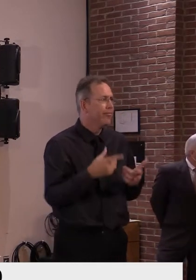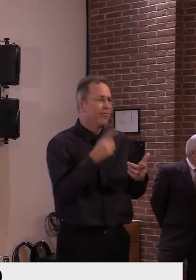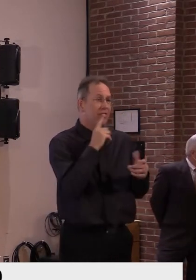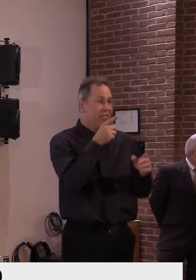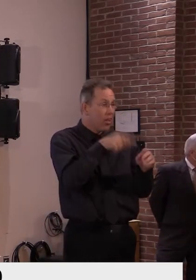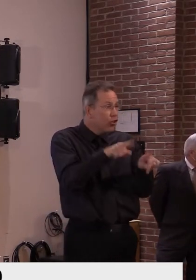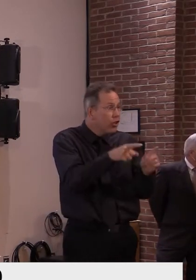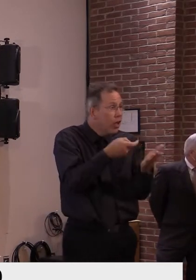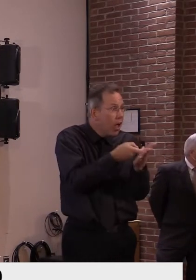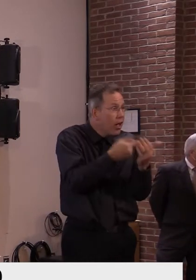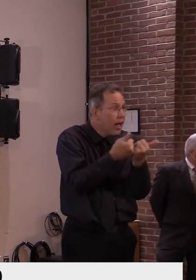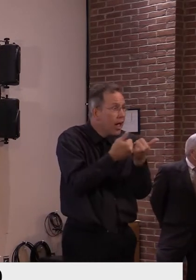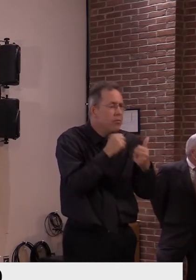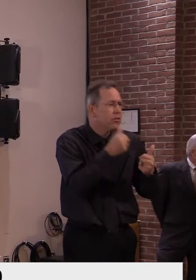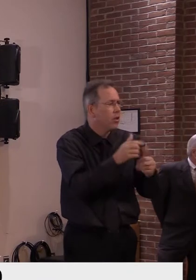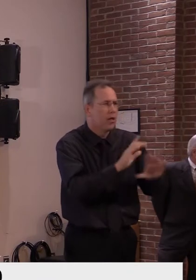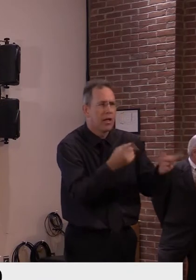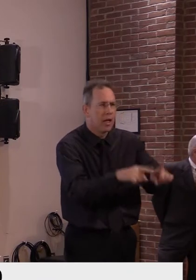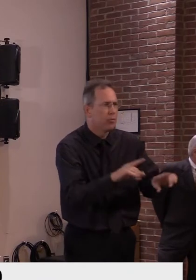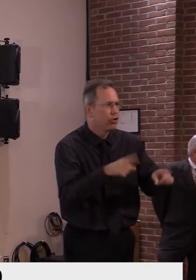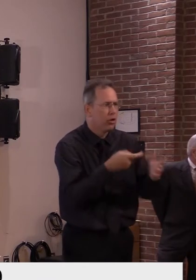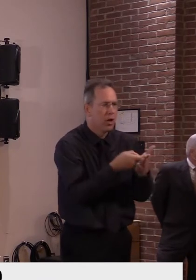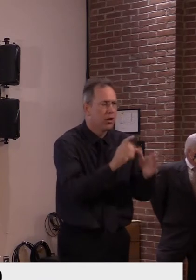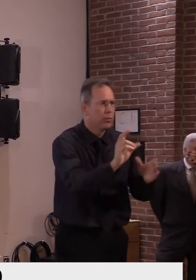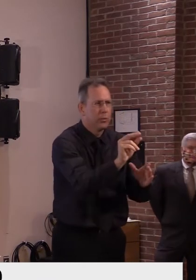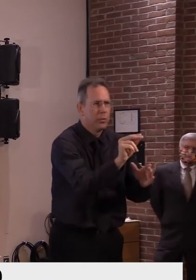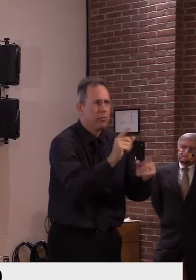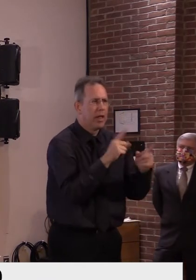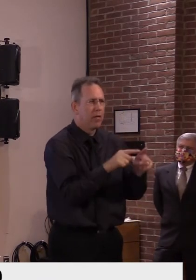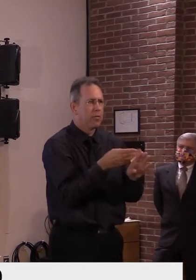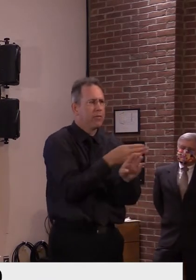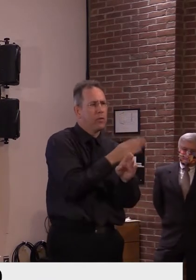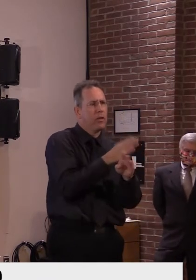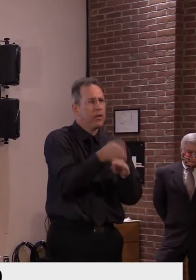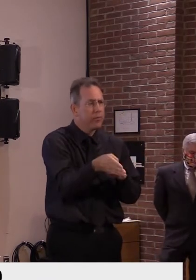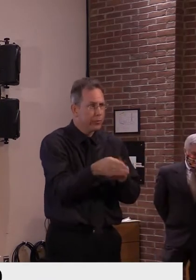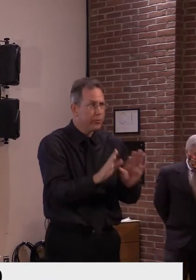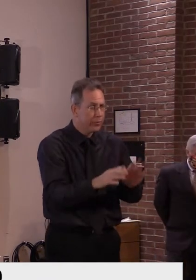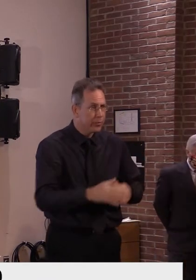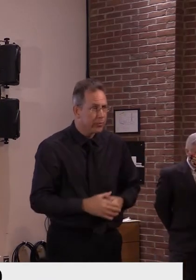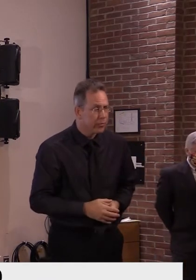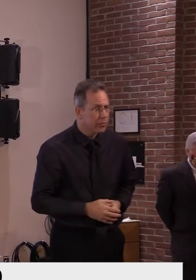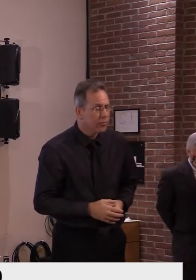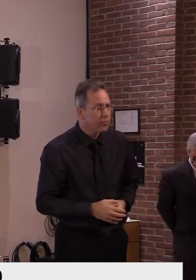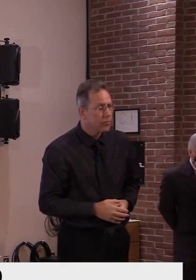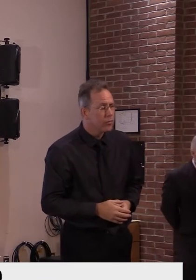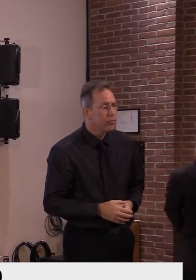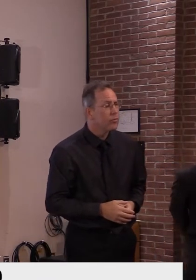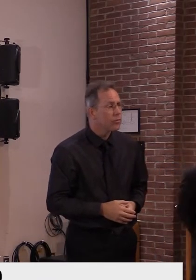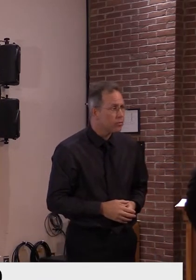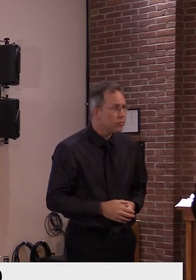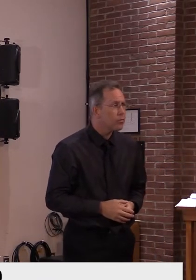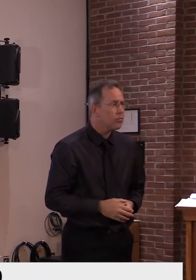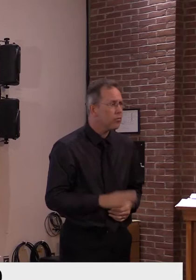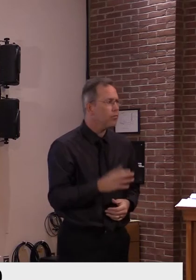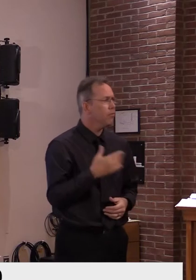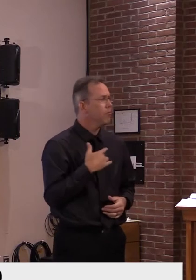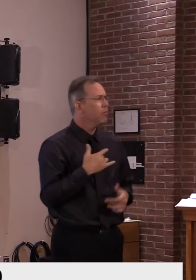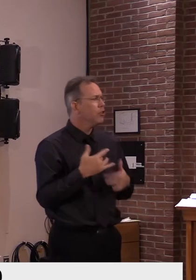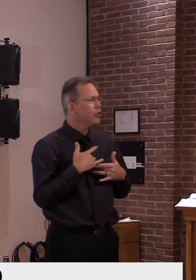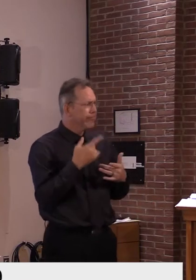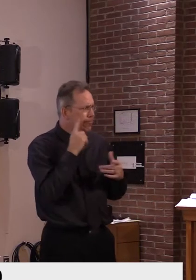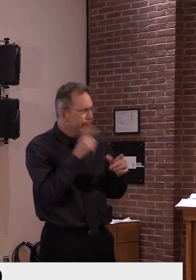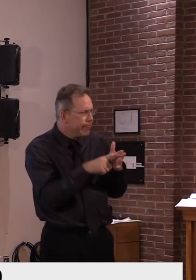I'm concerned that a number of our schools, a growing number, are being impacted. And I just wanted to